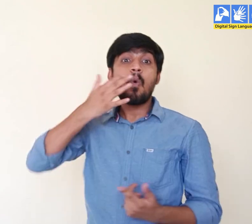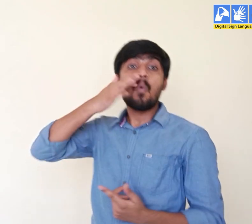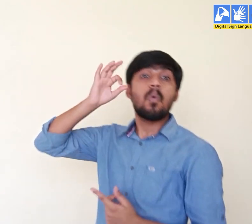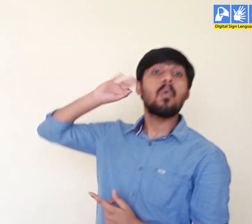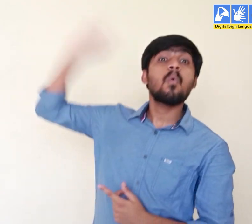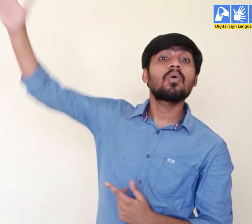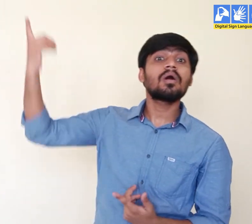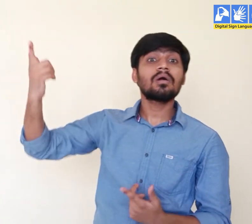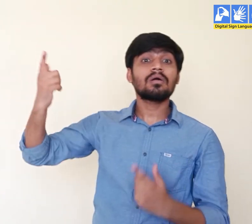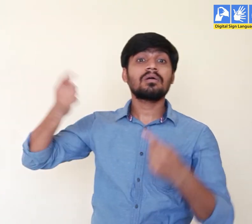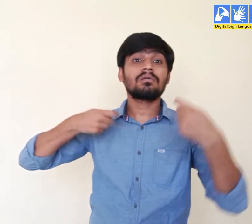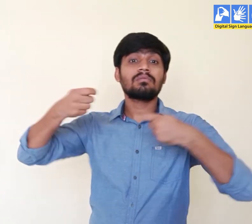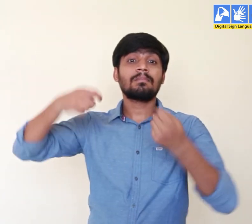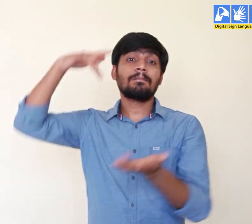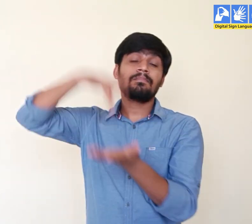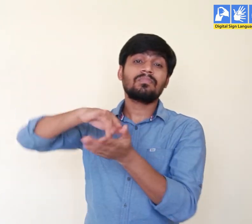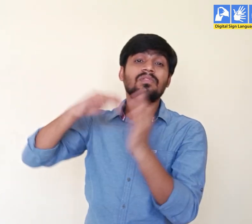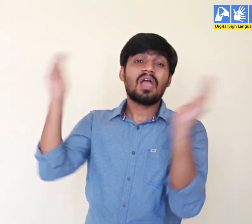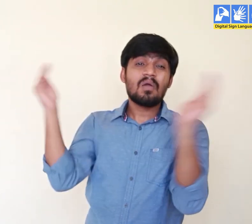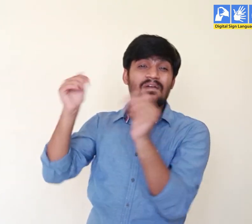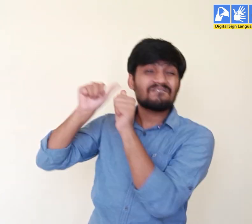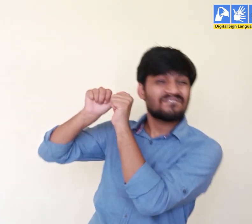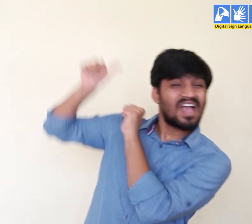How did they order more stock since they had no cars?